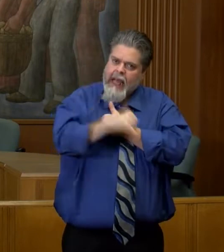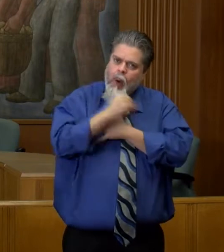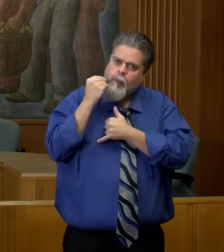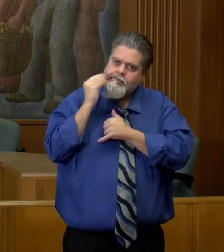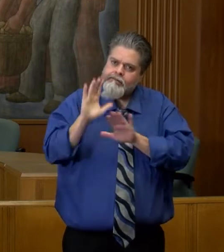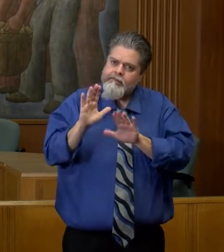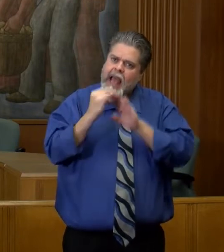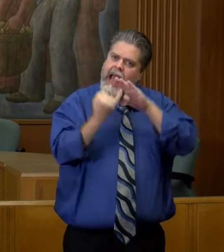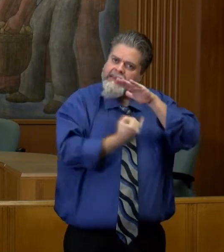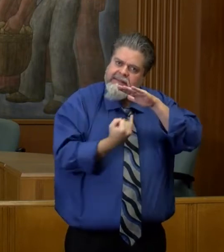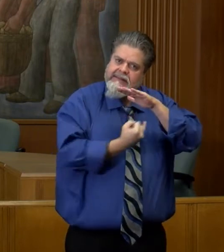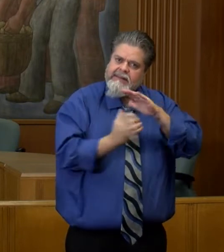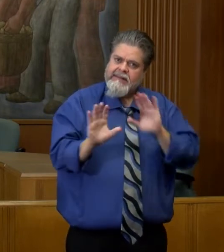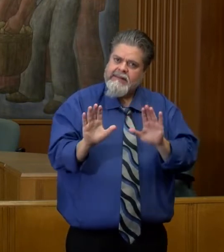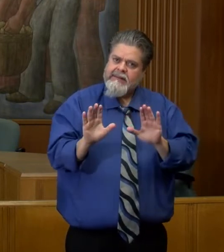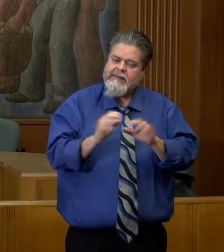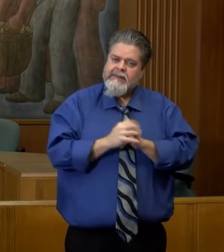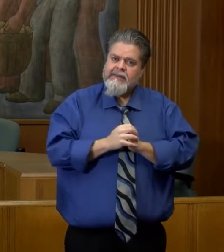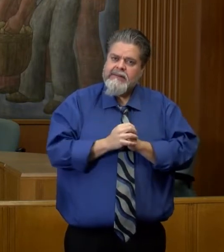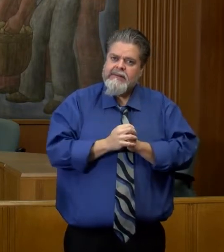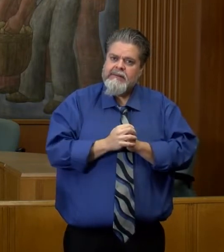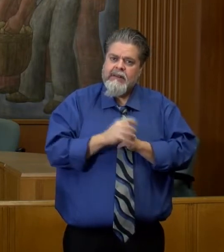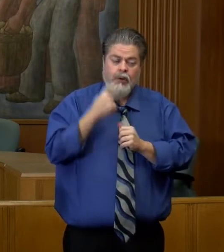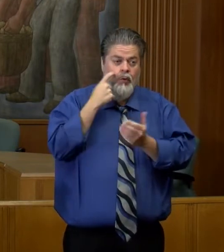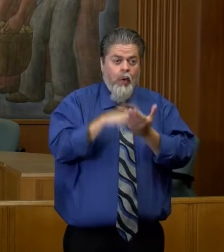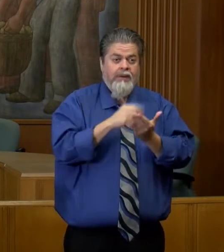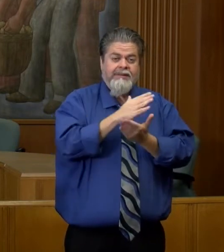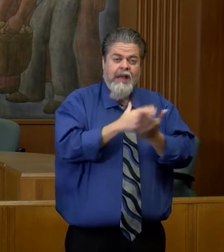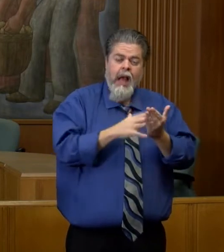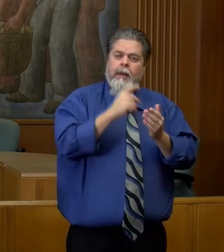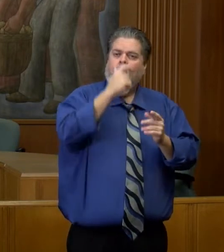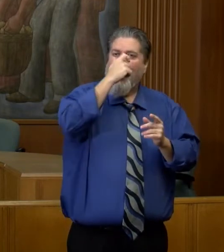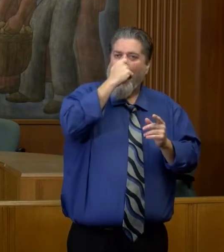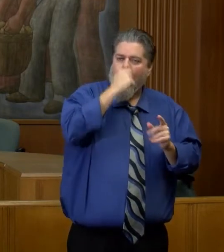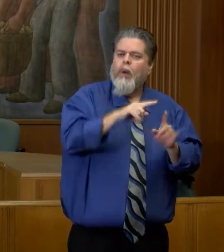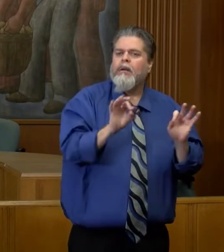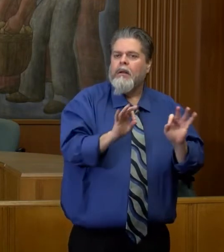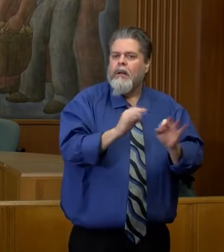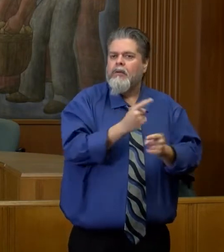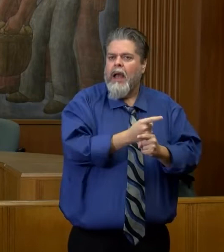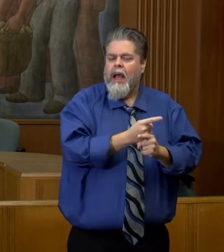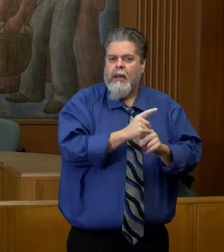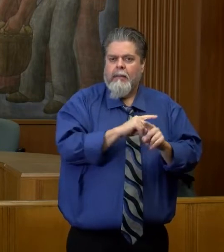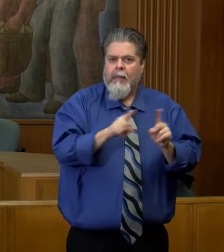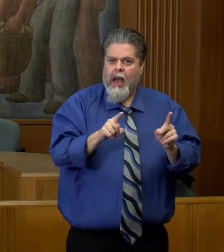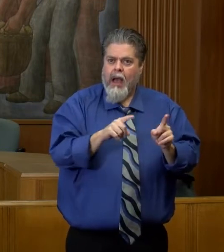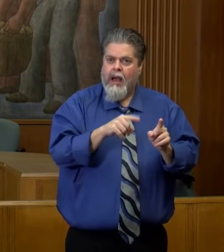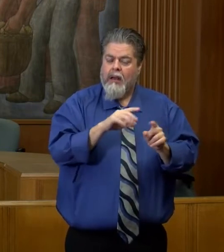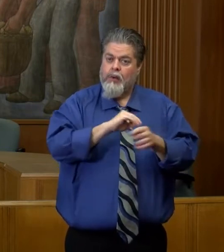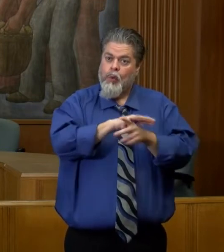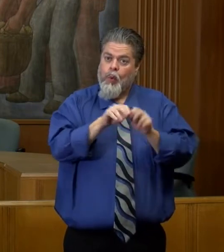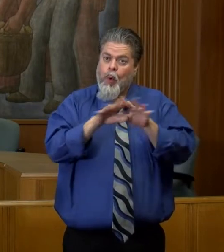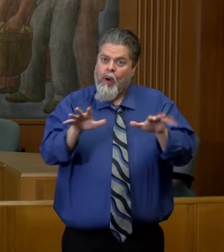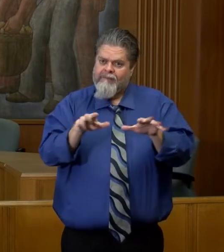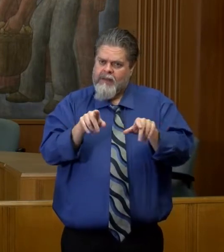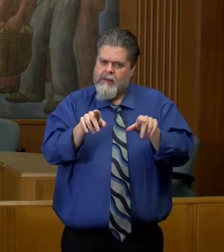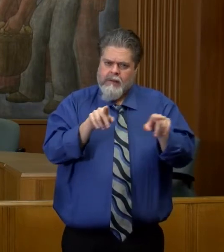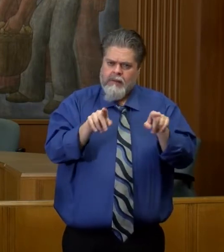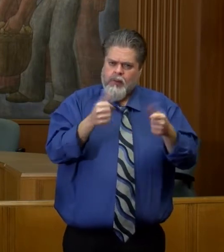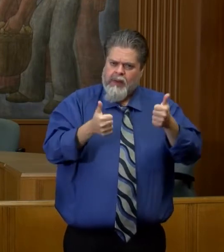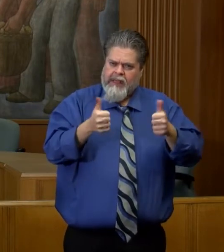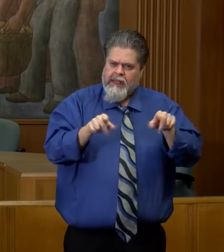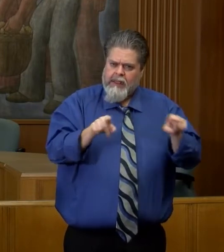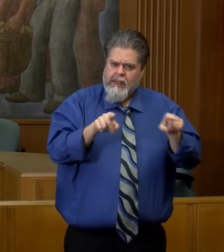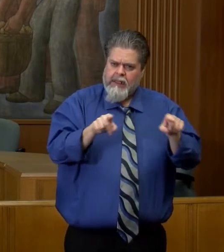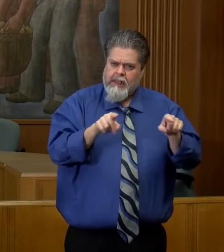on the milder cases between the common cold and other common mild infections that you really can't tell. There's